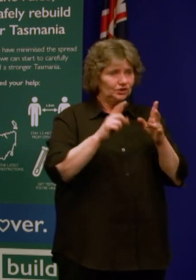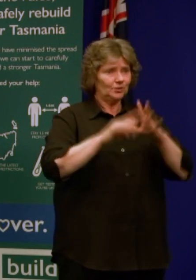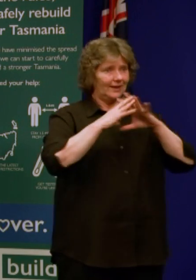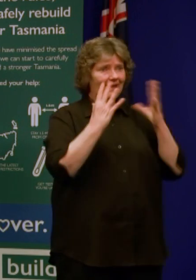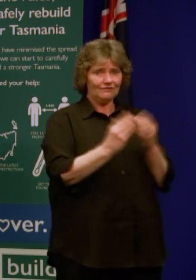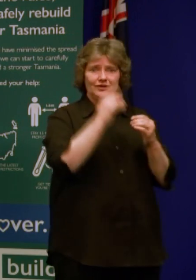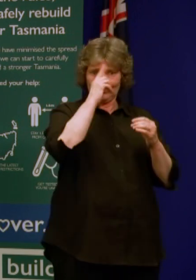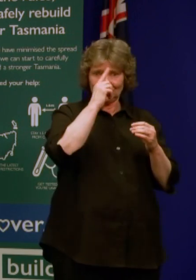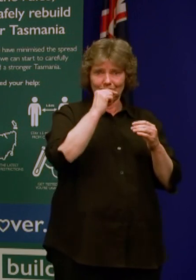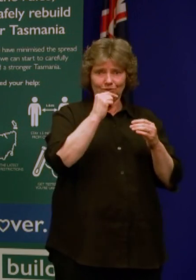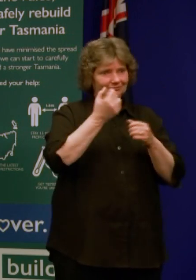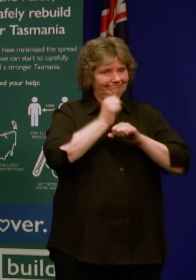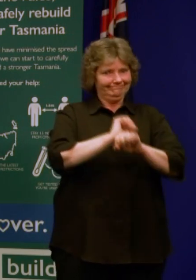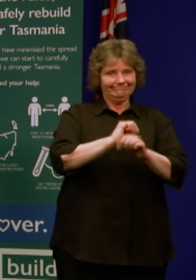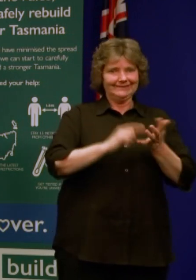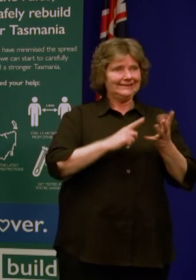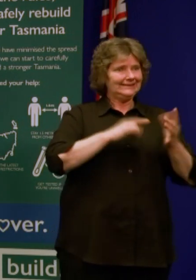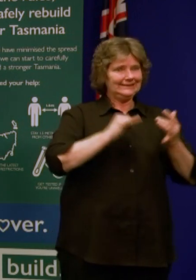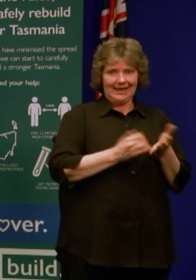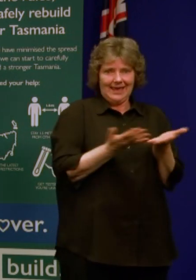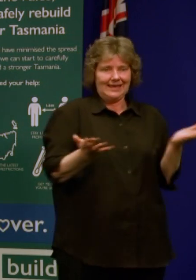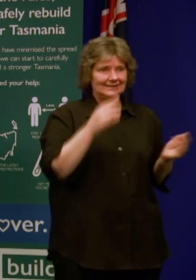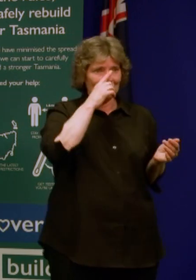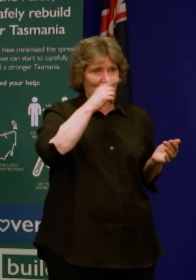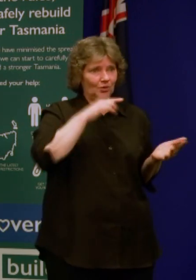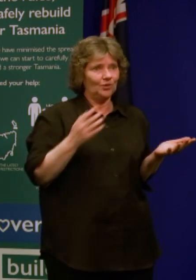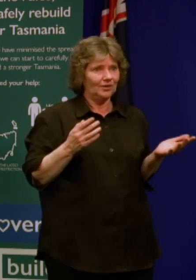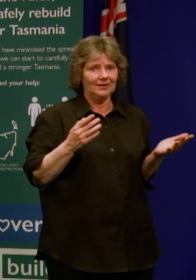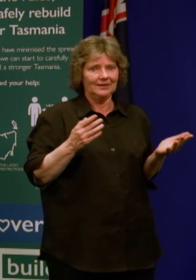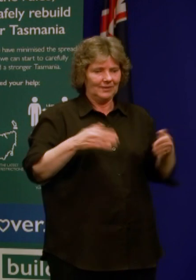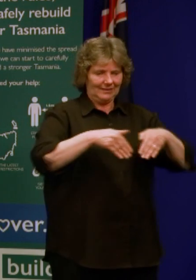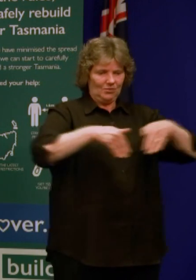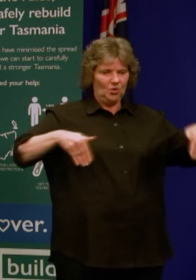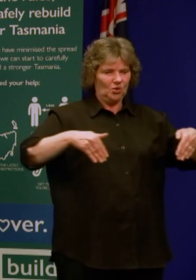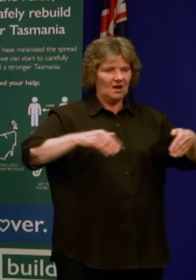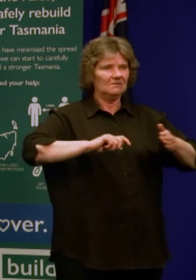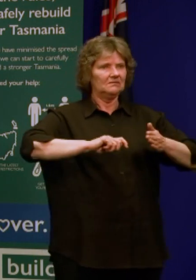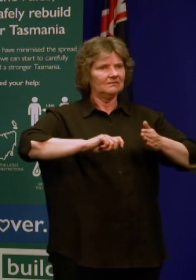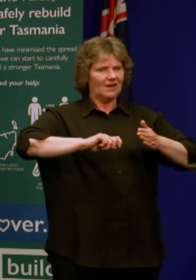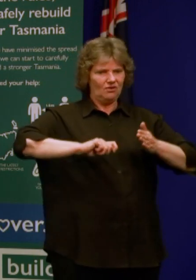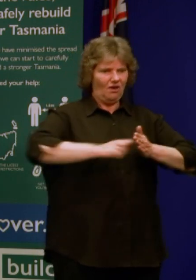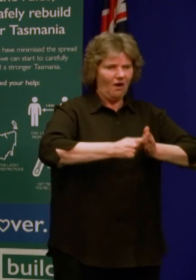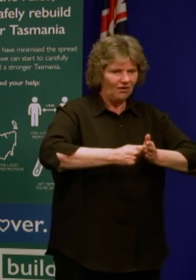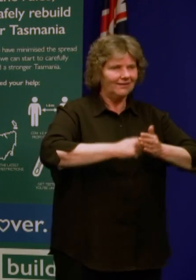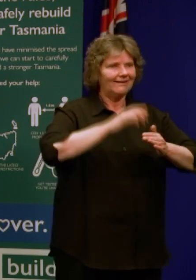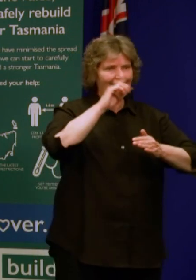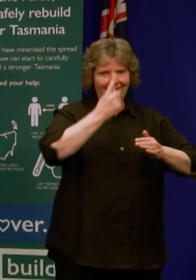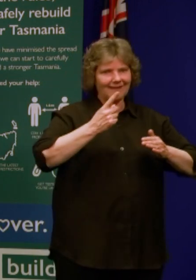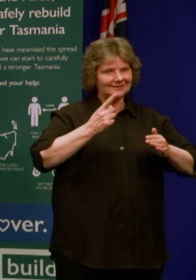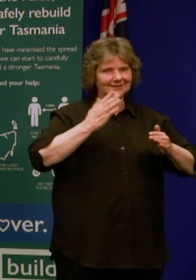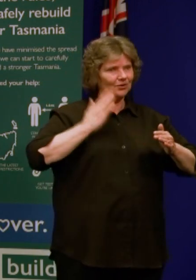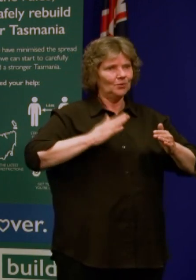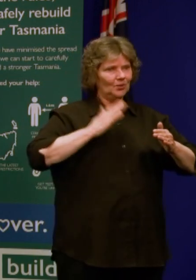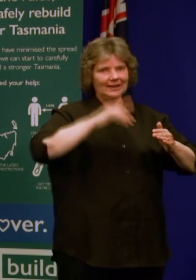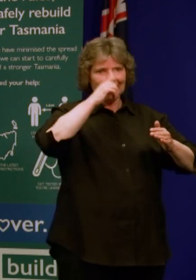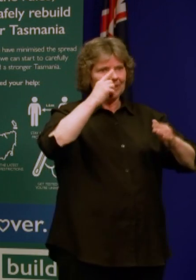Tasmanians. But it's not a hard border. People have to move in and out of the state to keep our state going. But